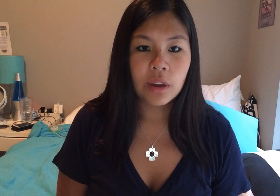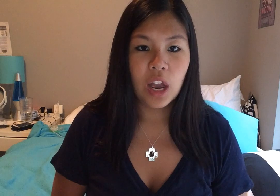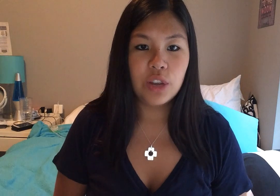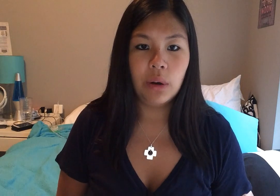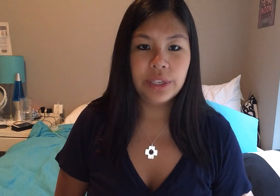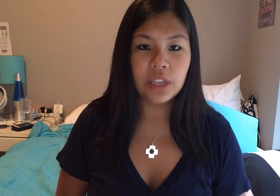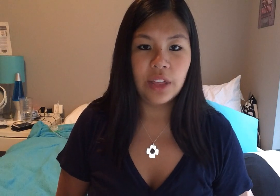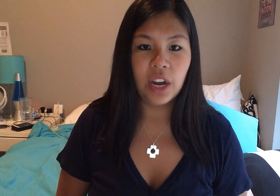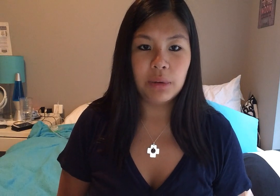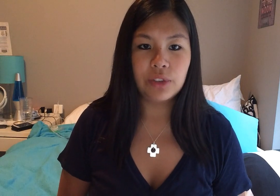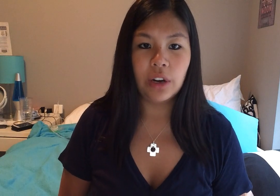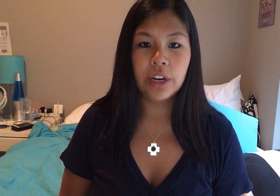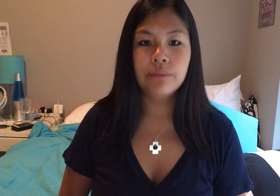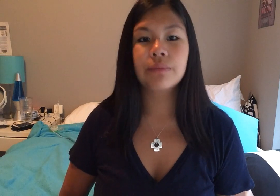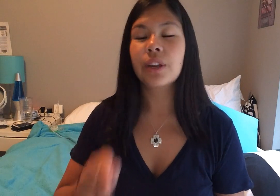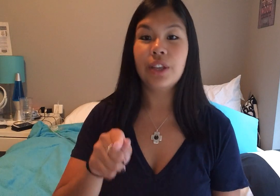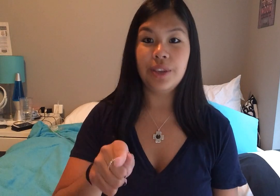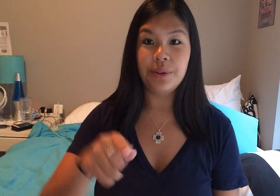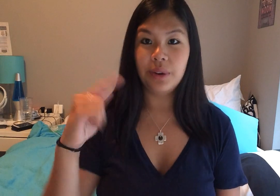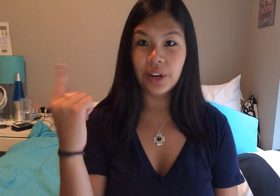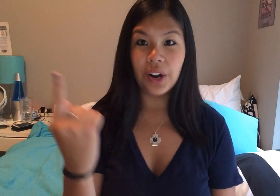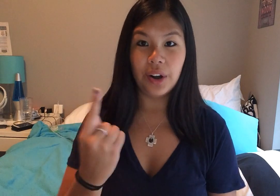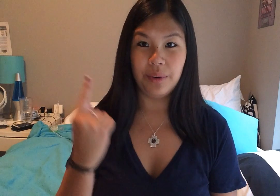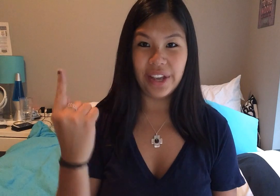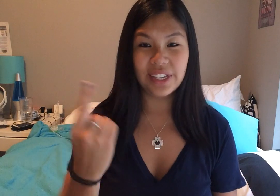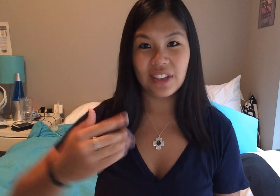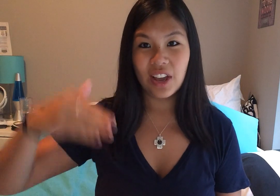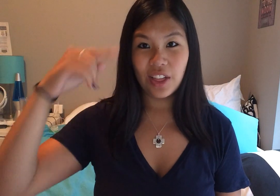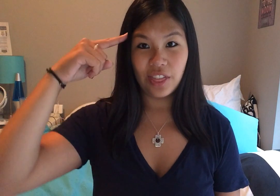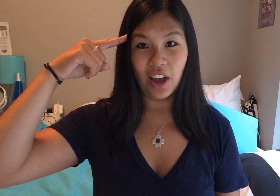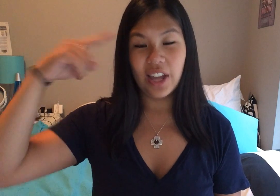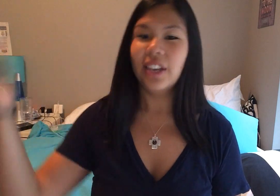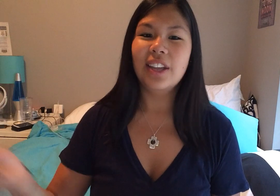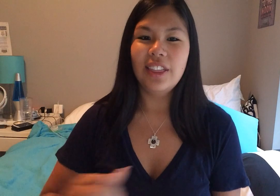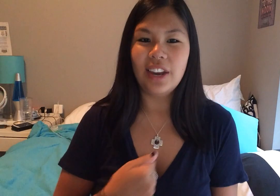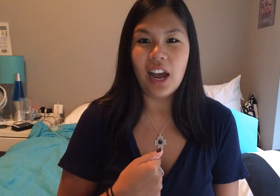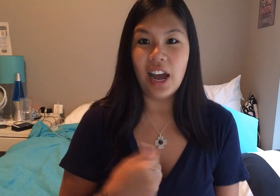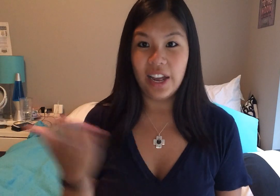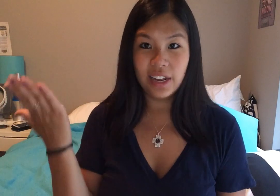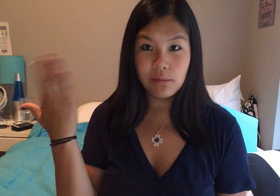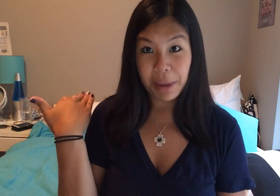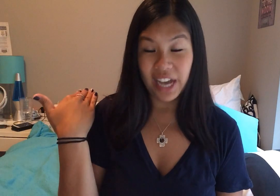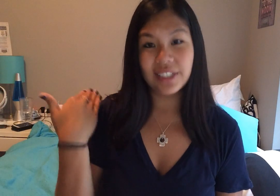You always thought that I was stronger, you always thought that I passed